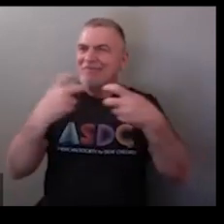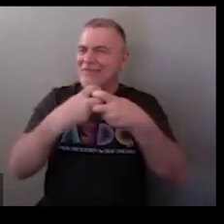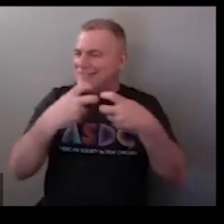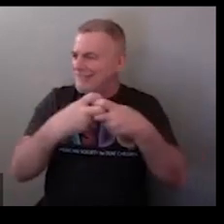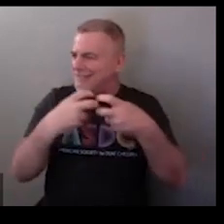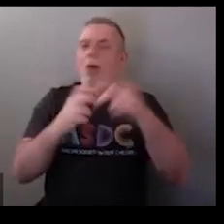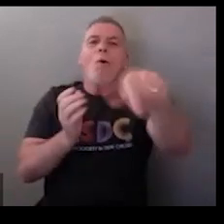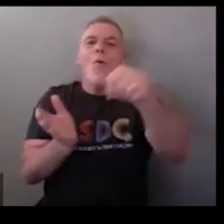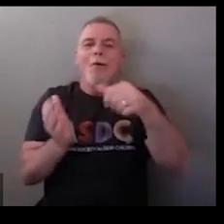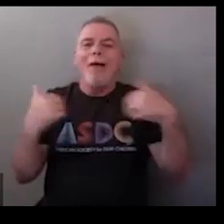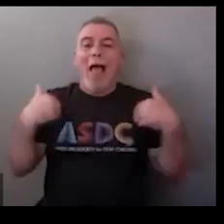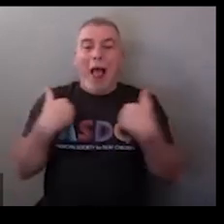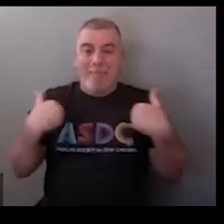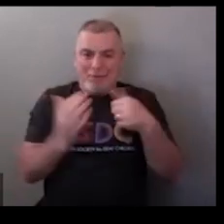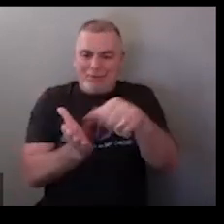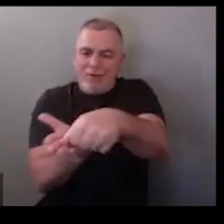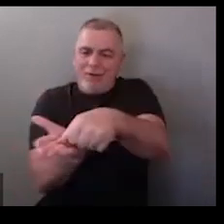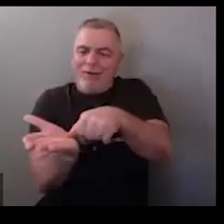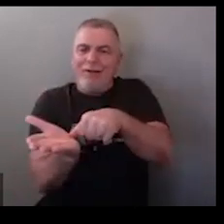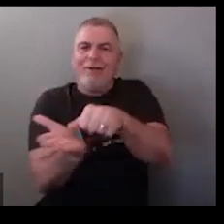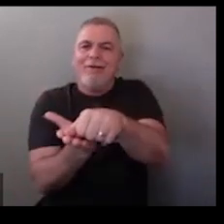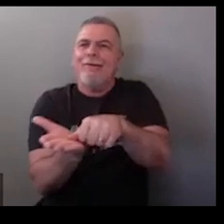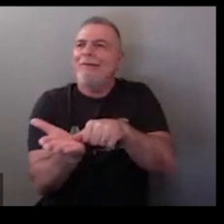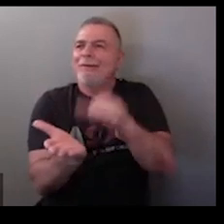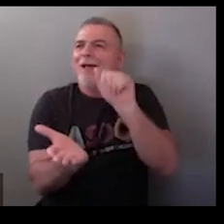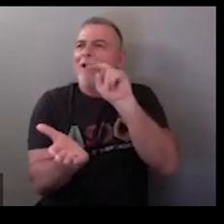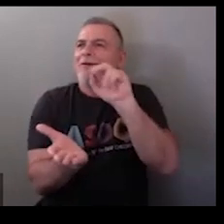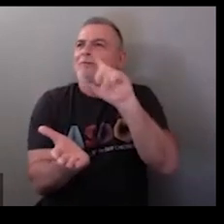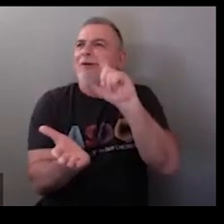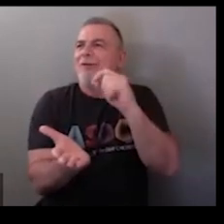chemistry physics i'm trying to think of oh what